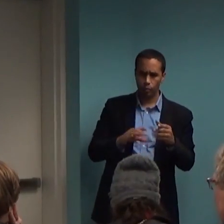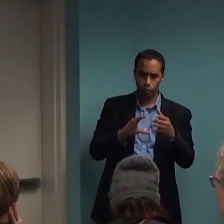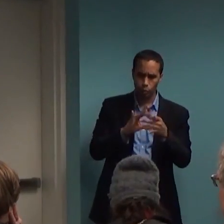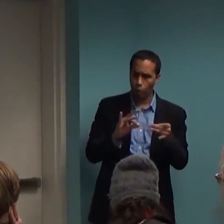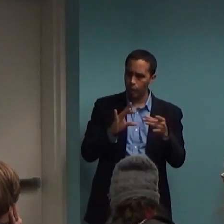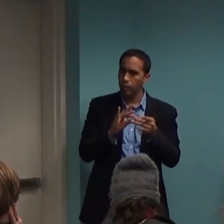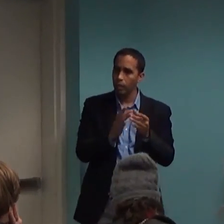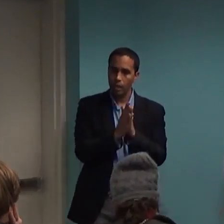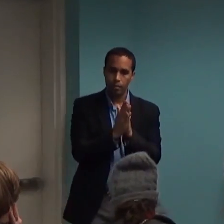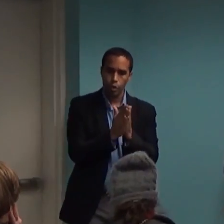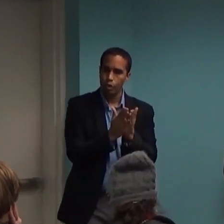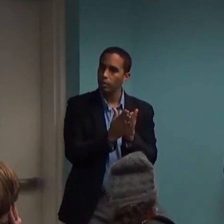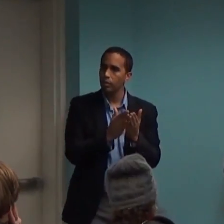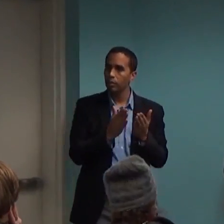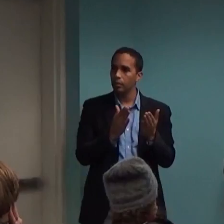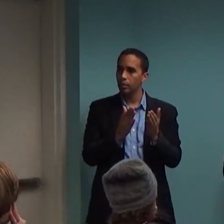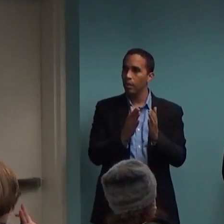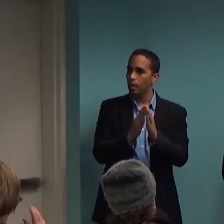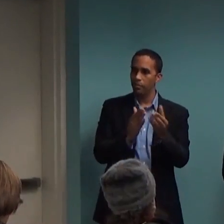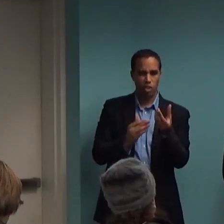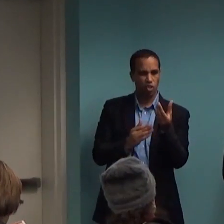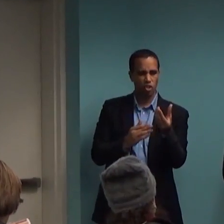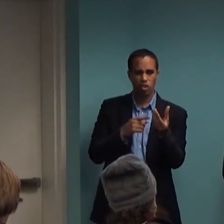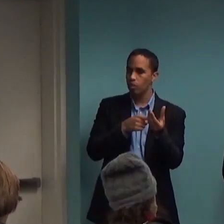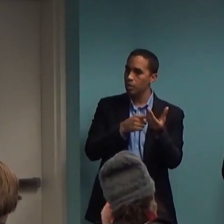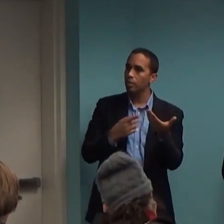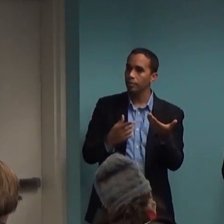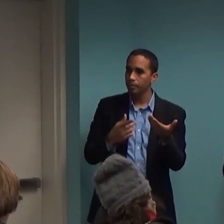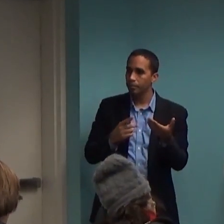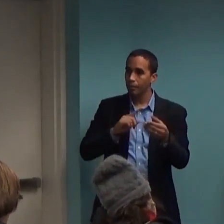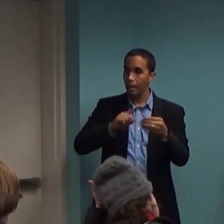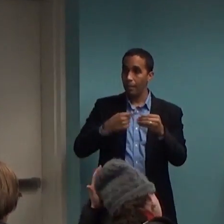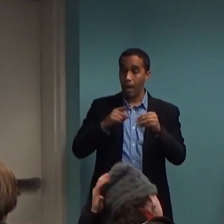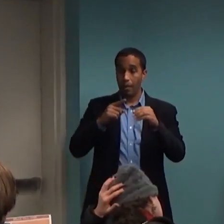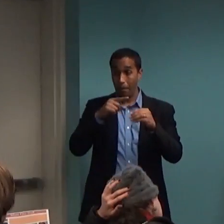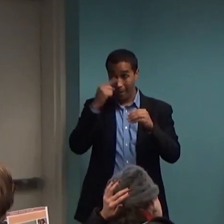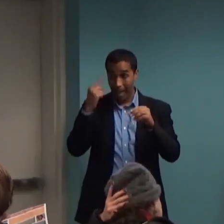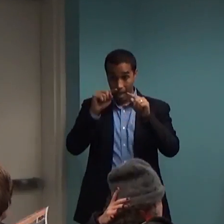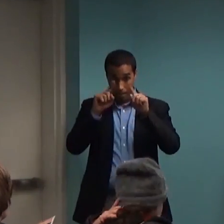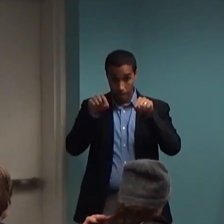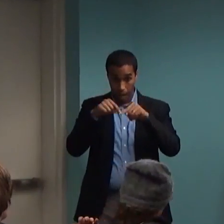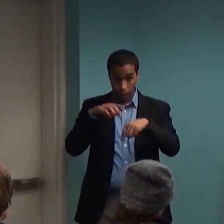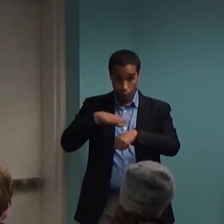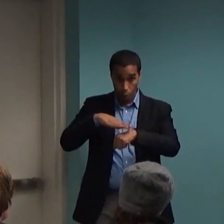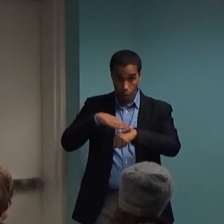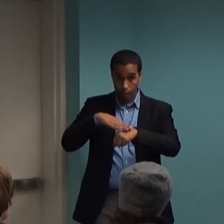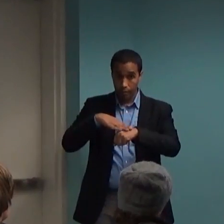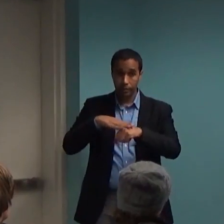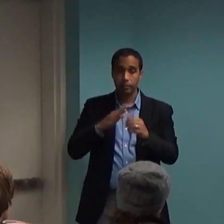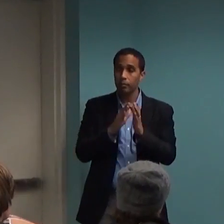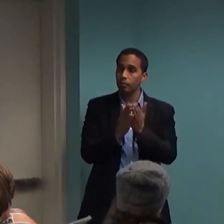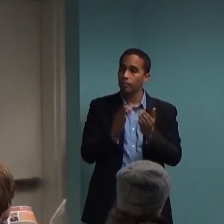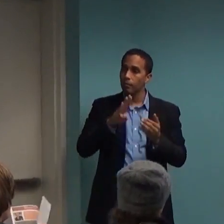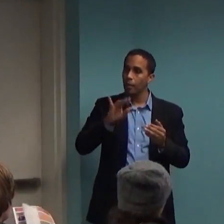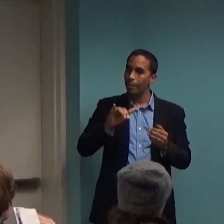book linked treatment of the history of leading to that black box warning appearing on those medications, you should read the book by Alison Bass called Side Effects.